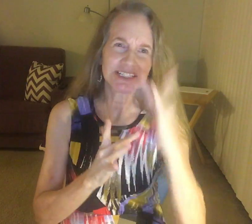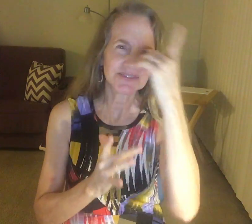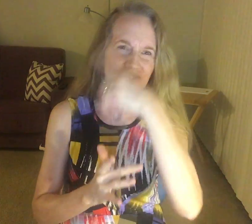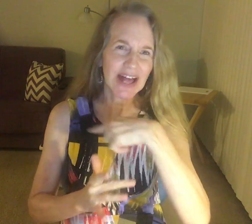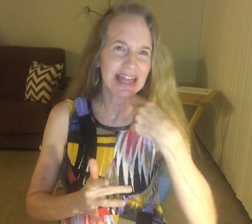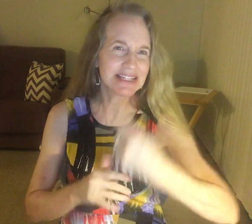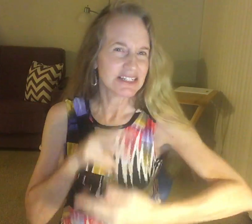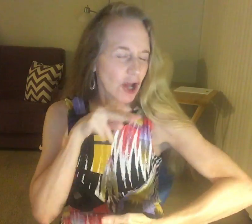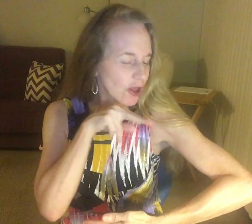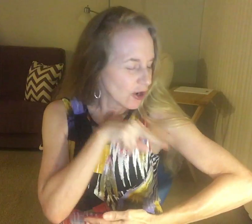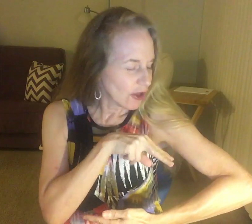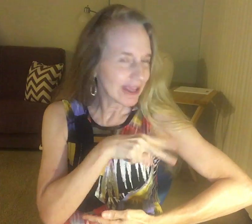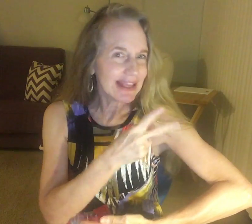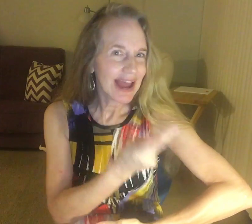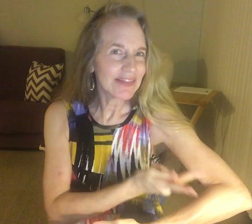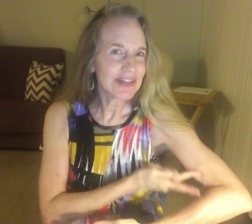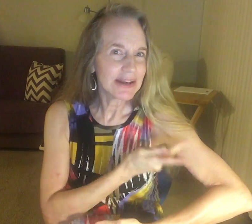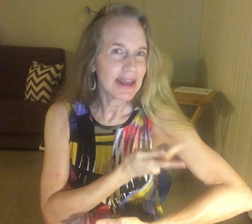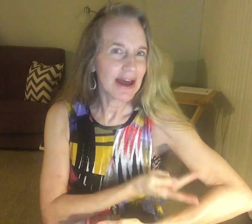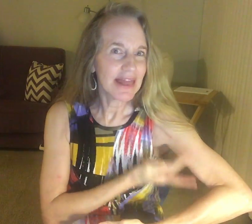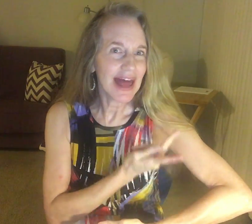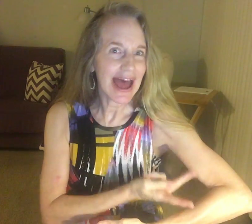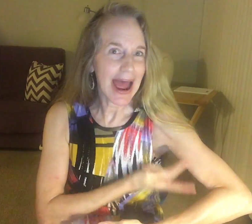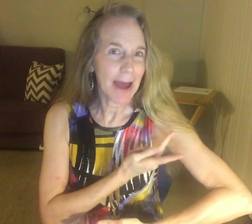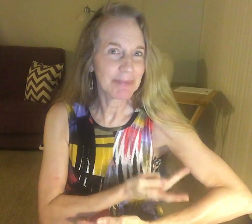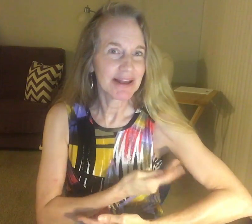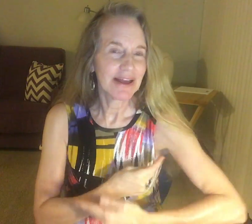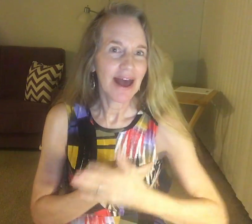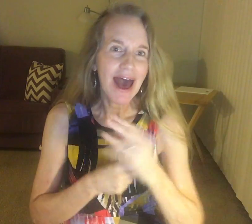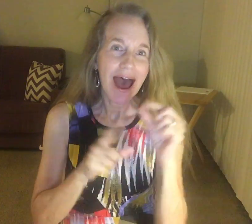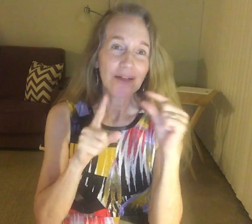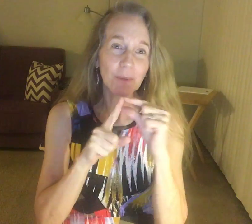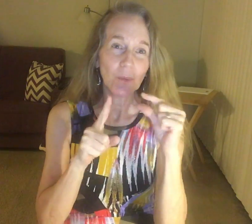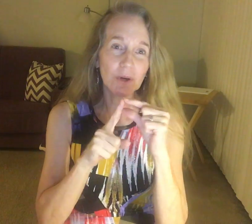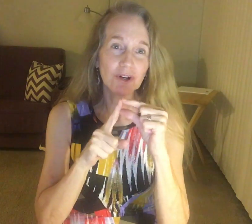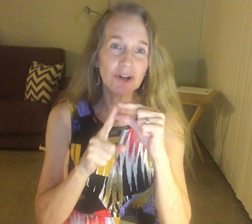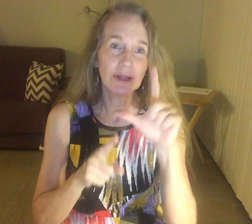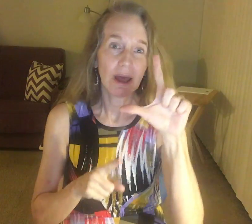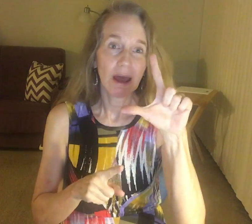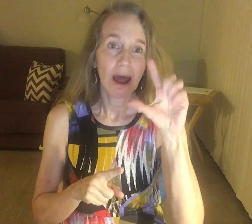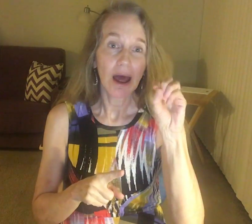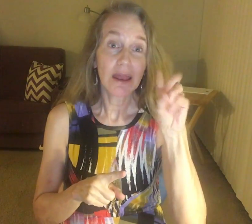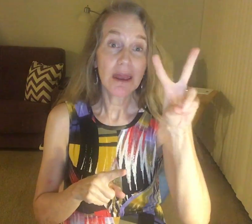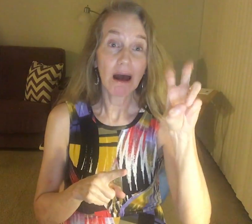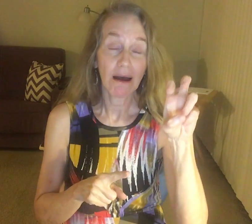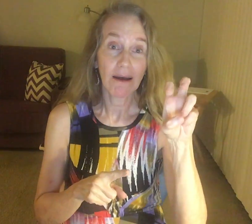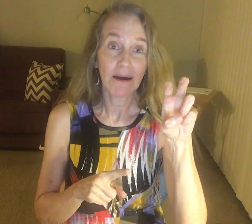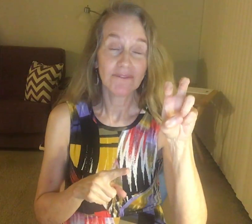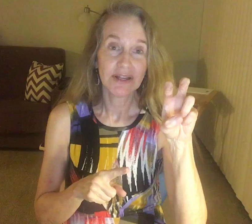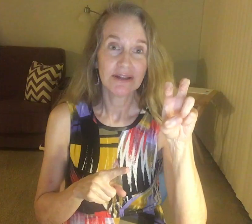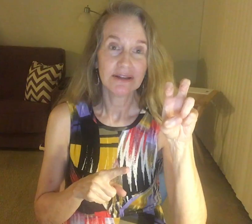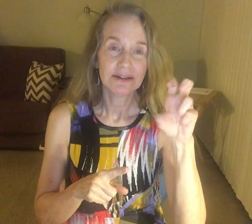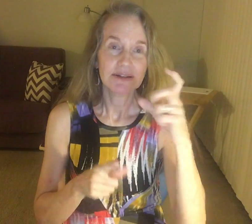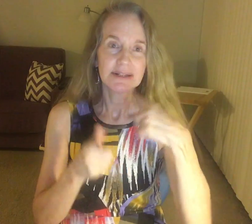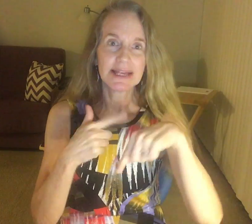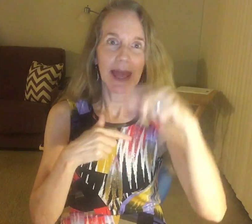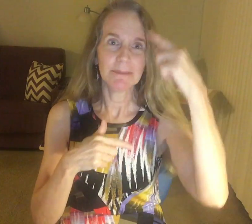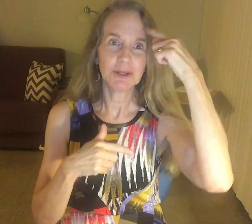of face looking at them alive. And the word love came into